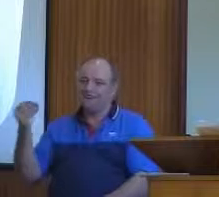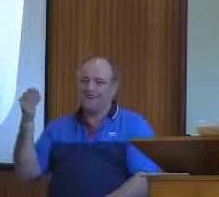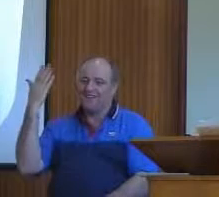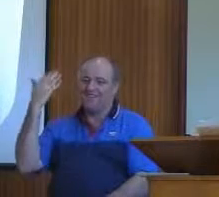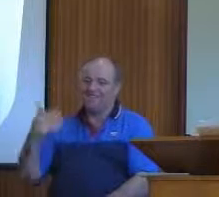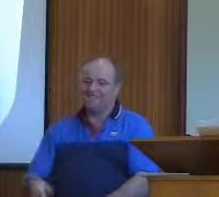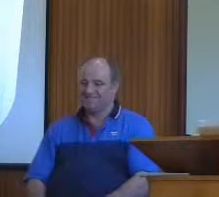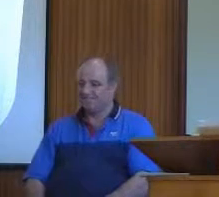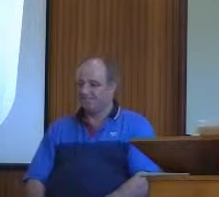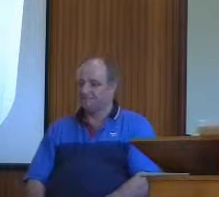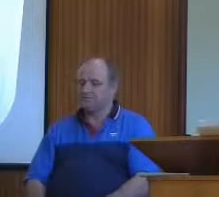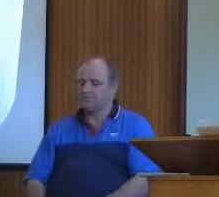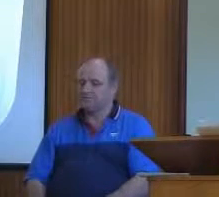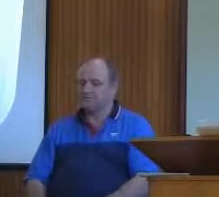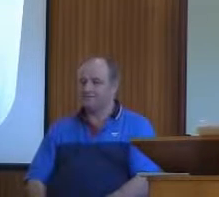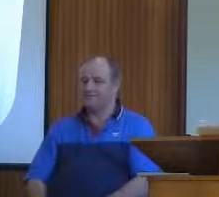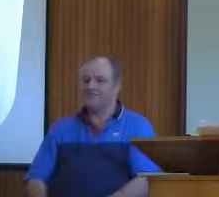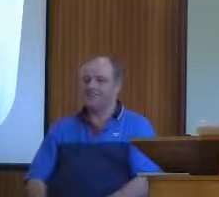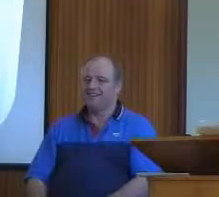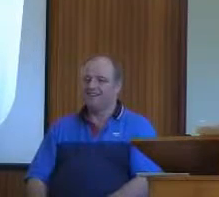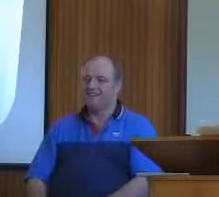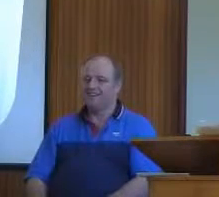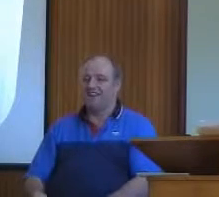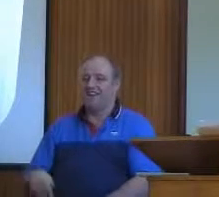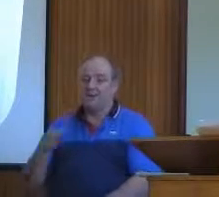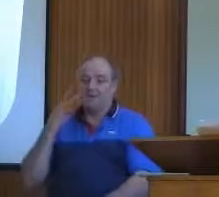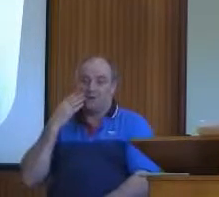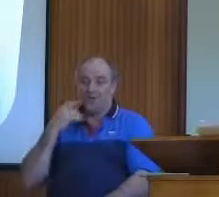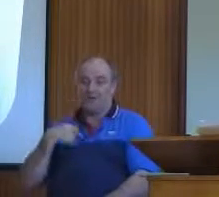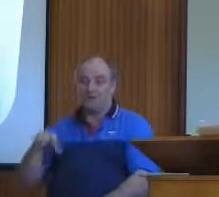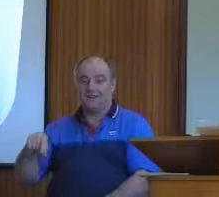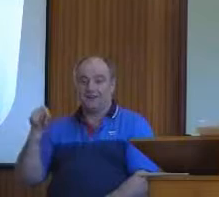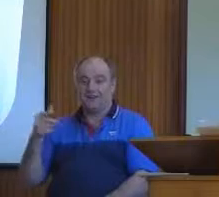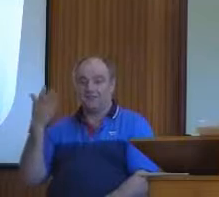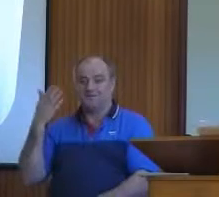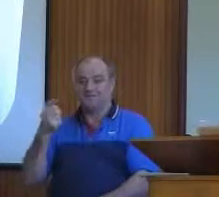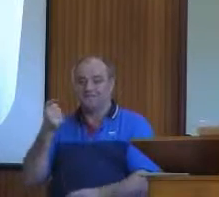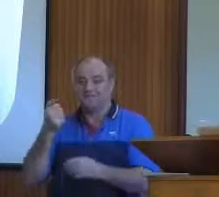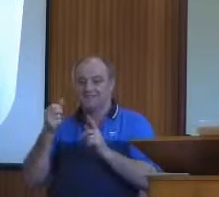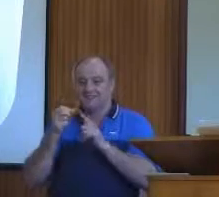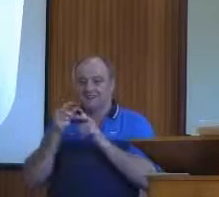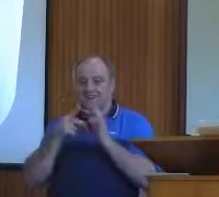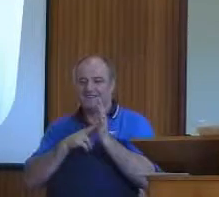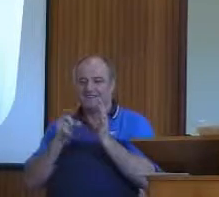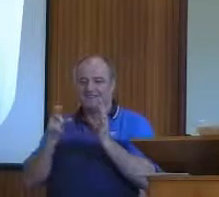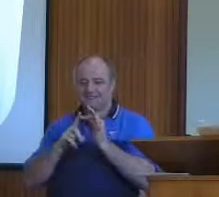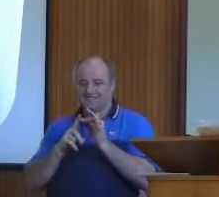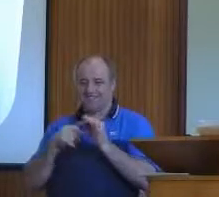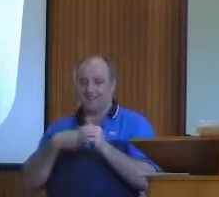them up. But when I picked them up, I was sixpence richer than I was before. That was simple and easy. Well, it's a